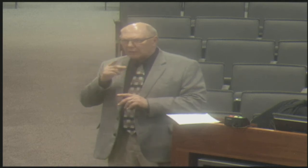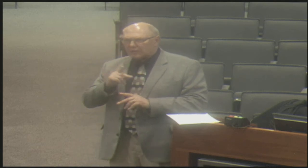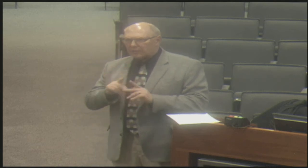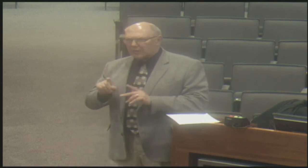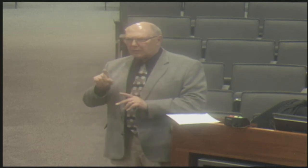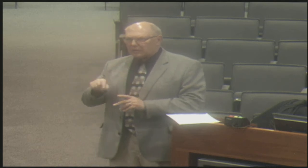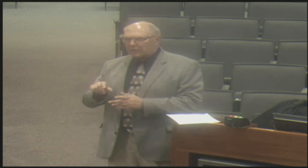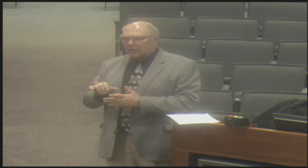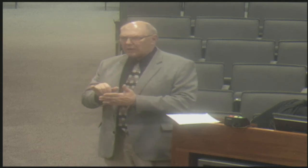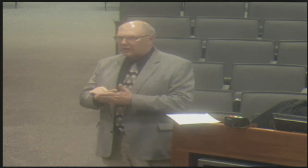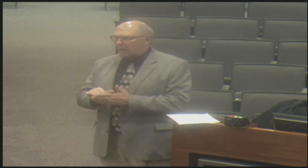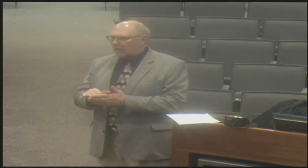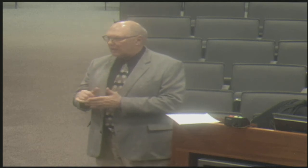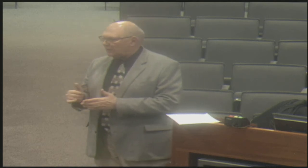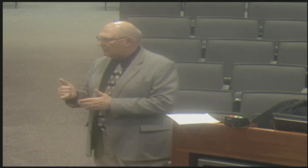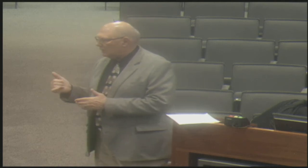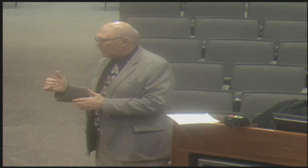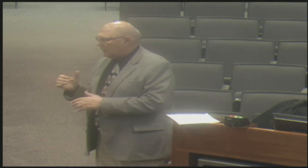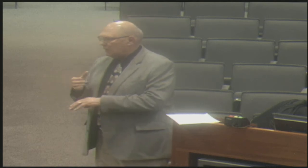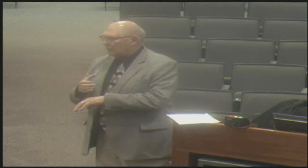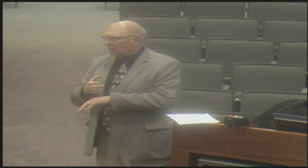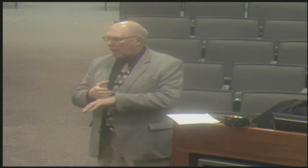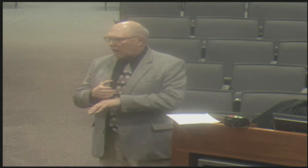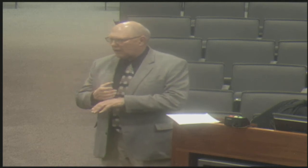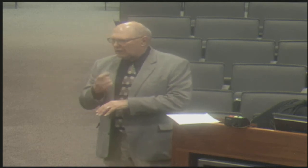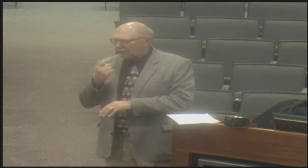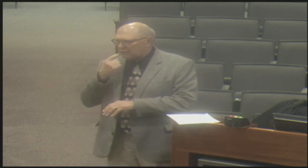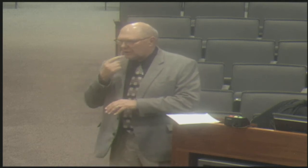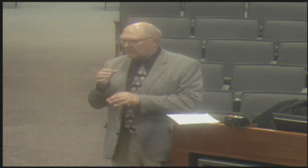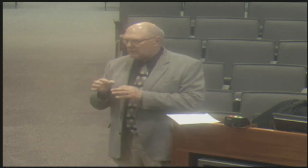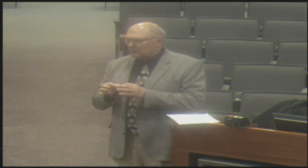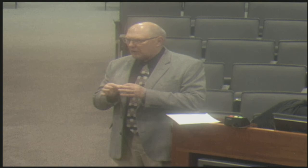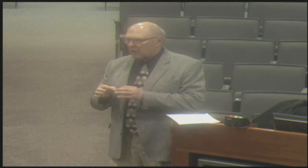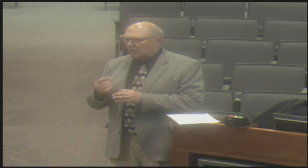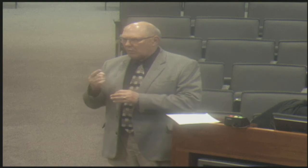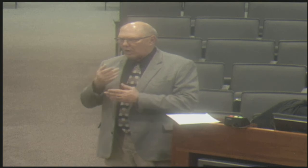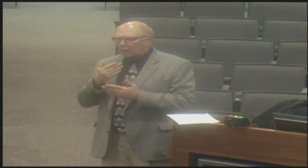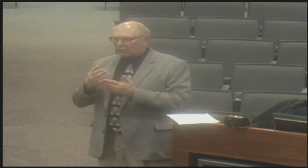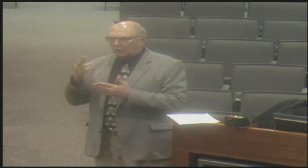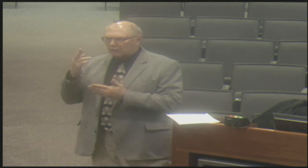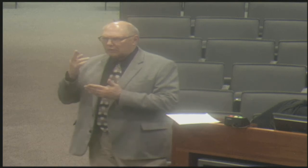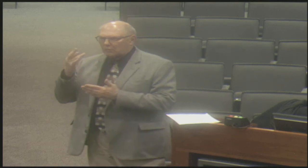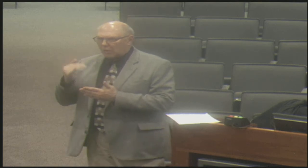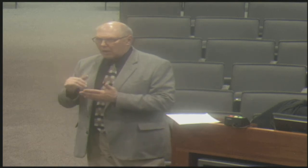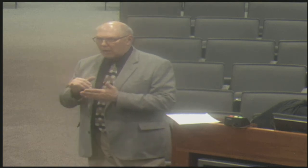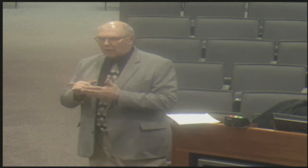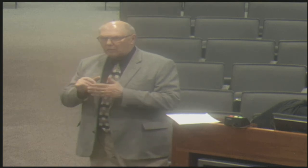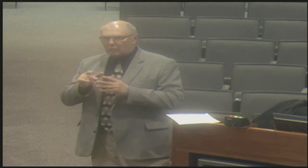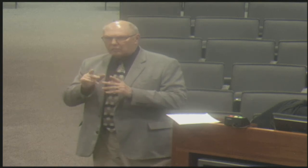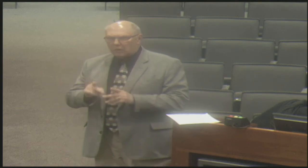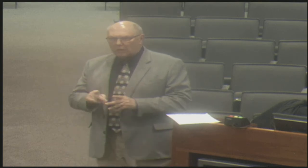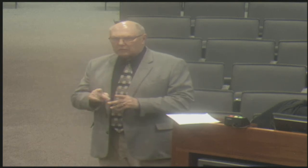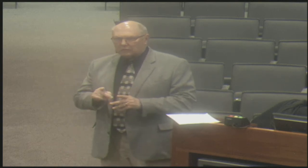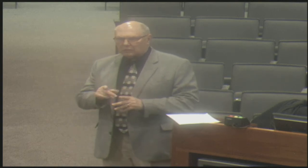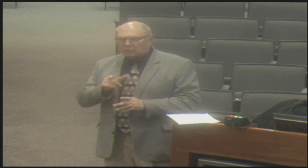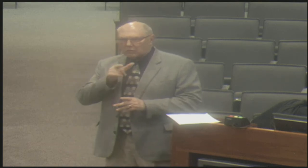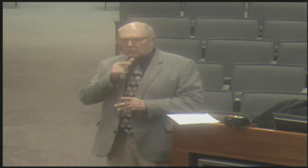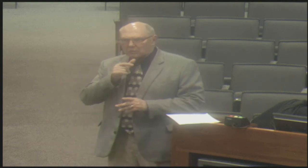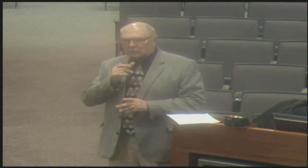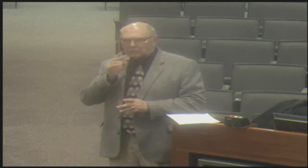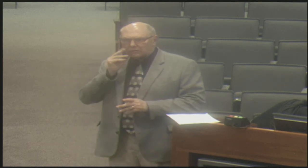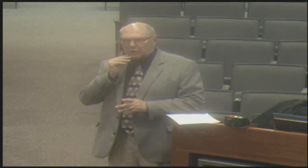hearing, or deafblind. And hearing people need this just as much as we mentioned. Carly shared one